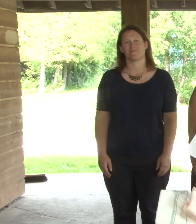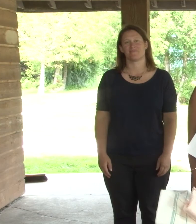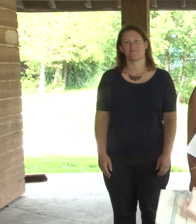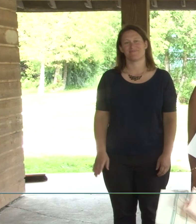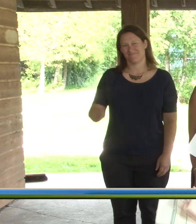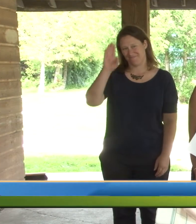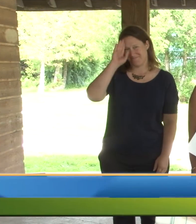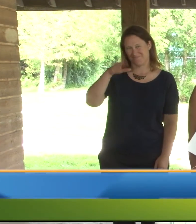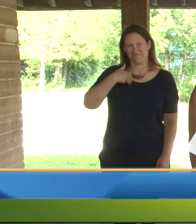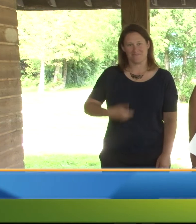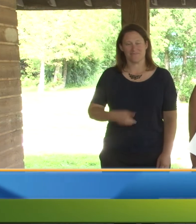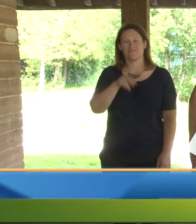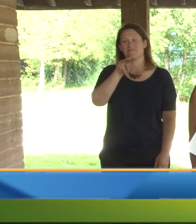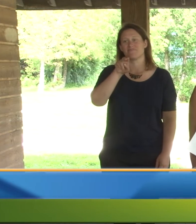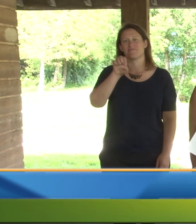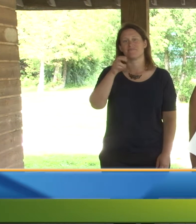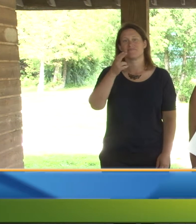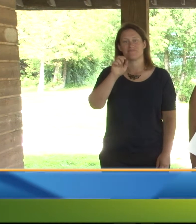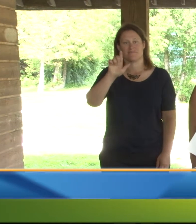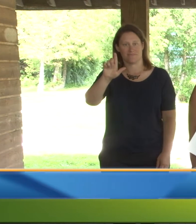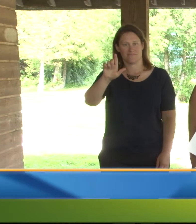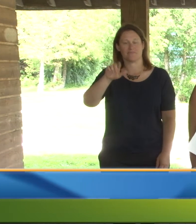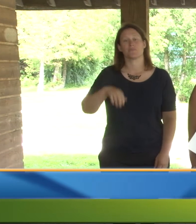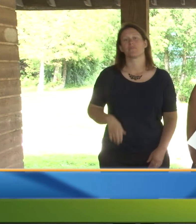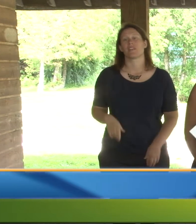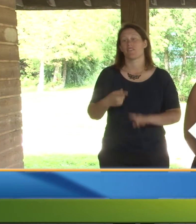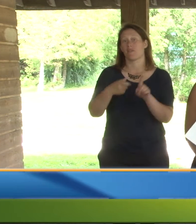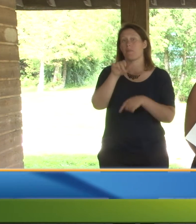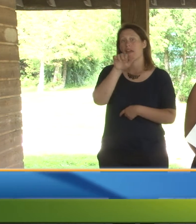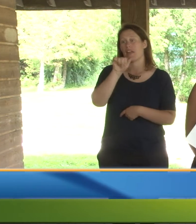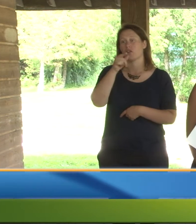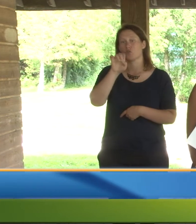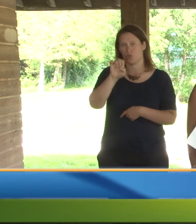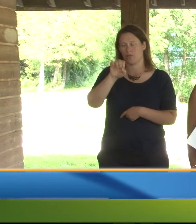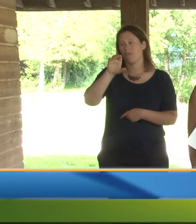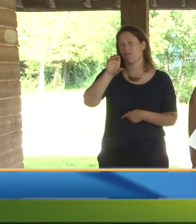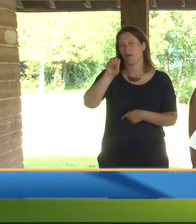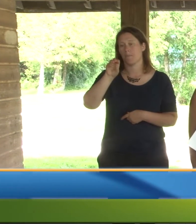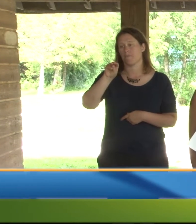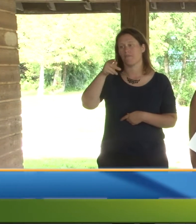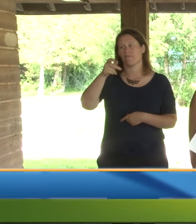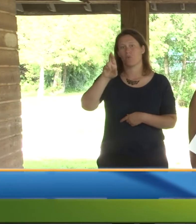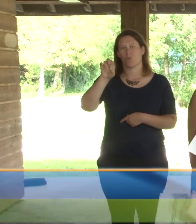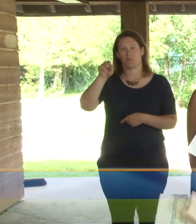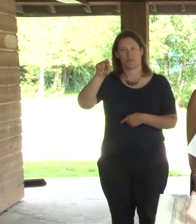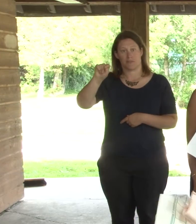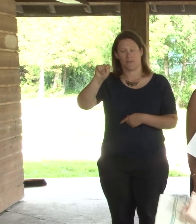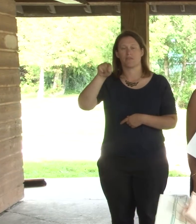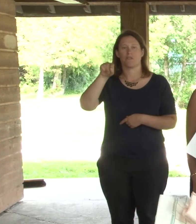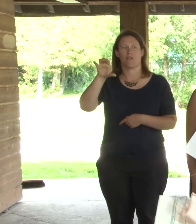Hello, my name is Neha. I'm from agecomfit.com, agecomfit.com,